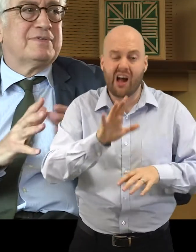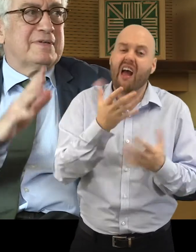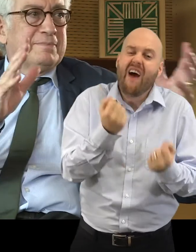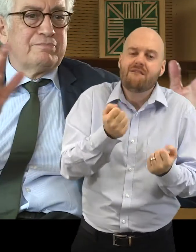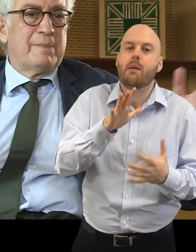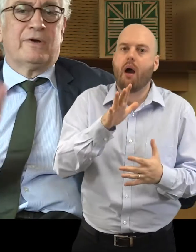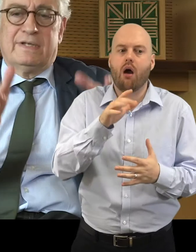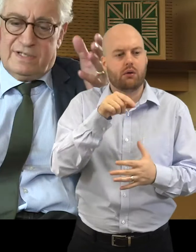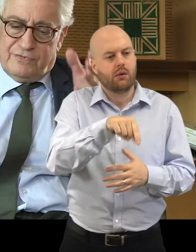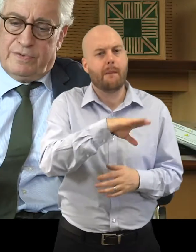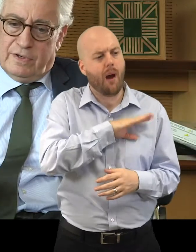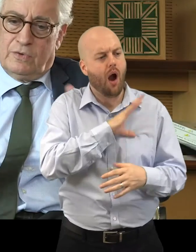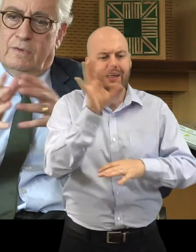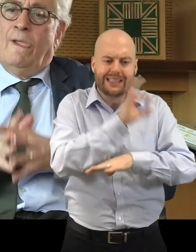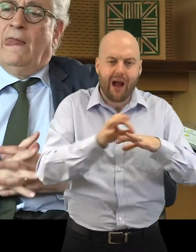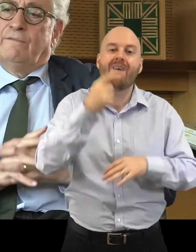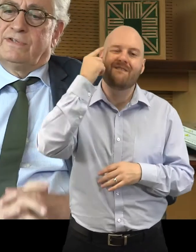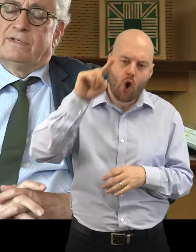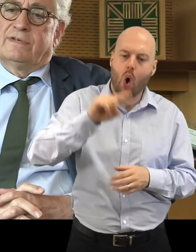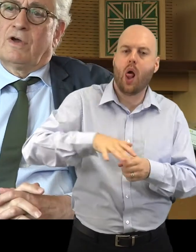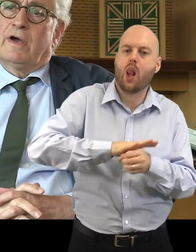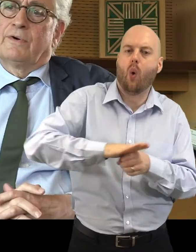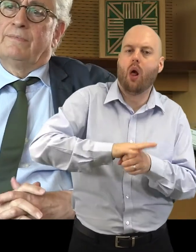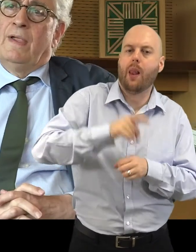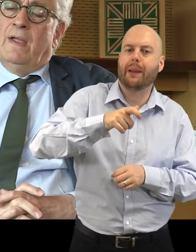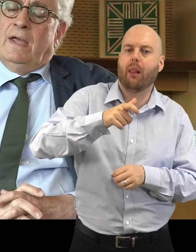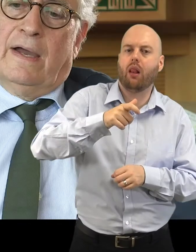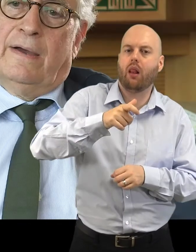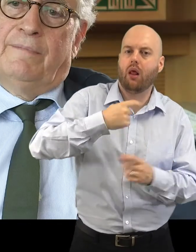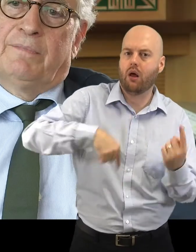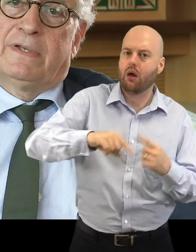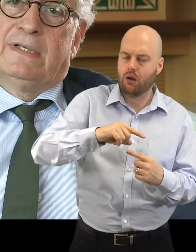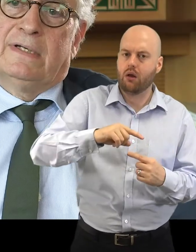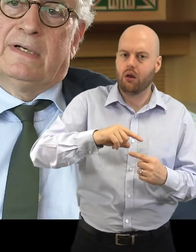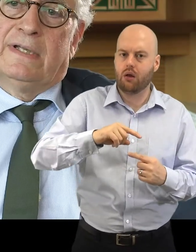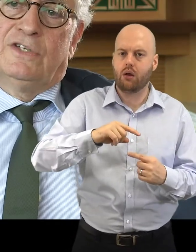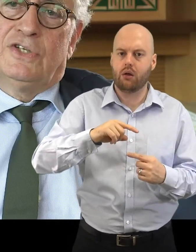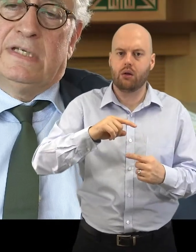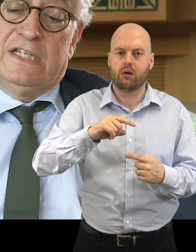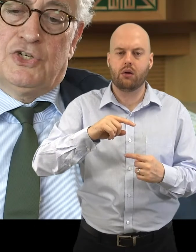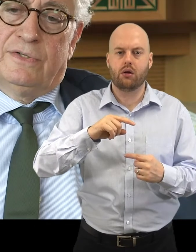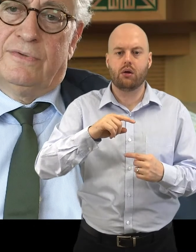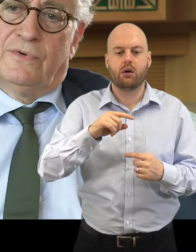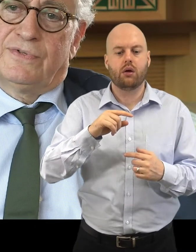primarily, it's for the local residents of Cairo. But in addition to those